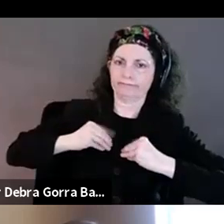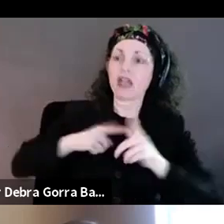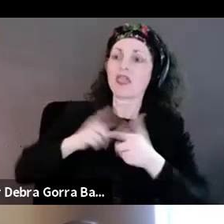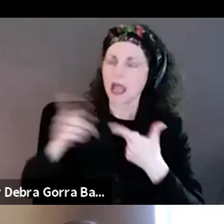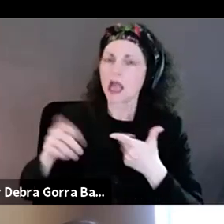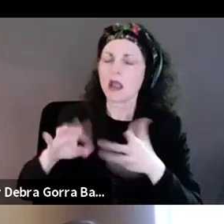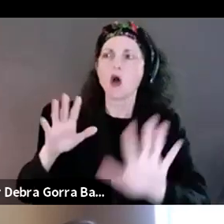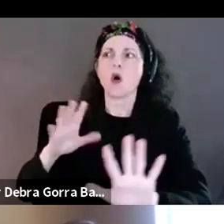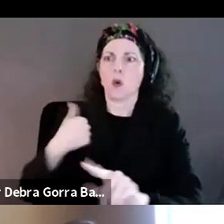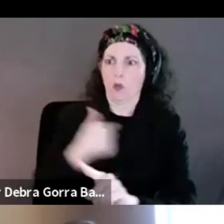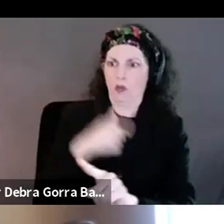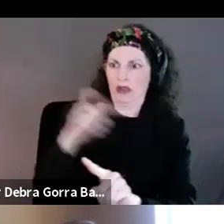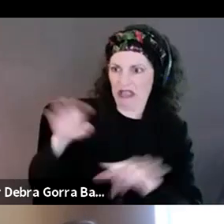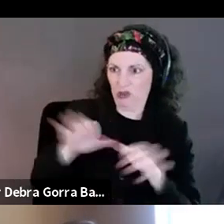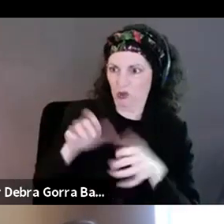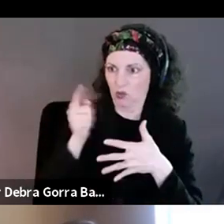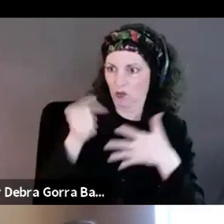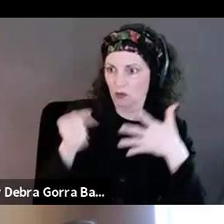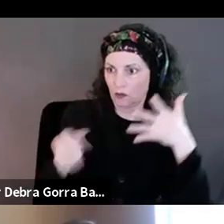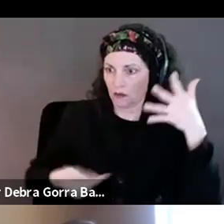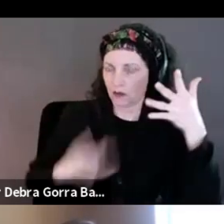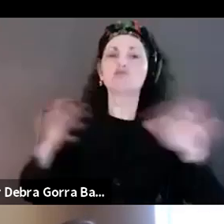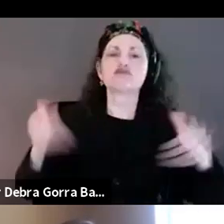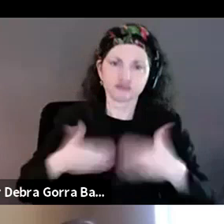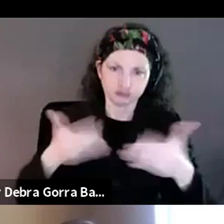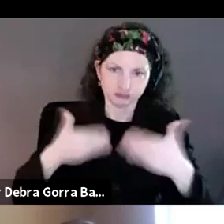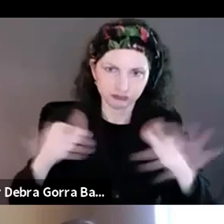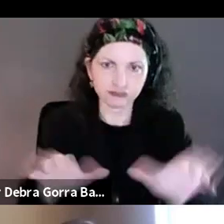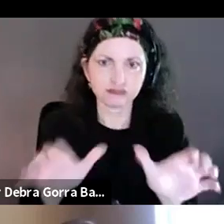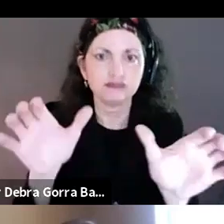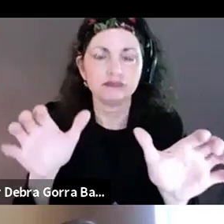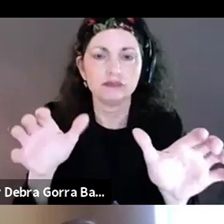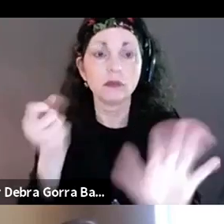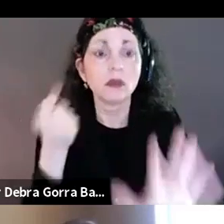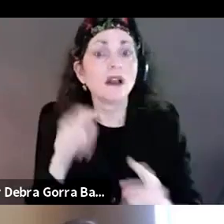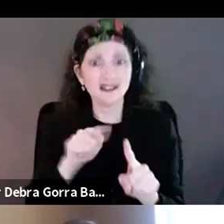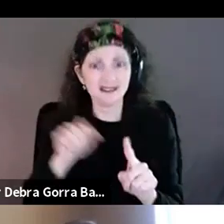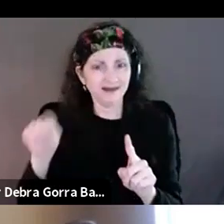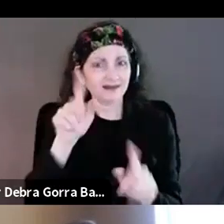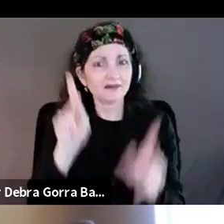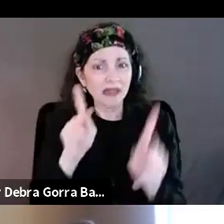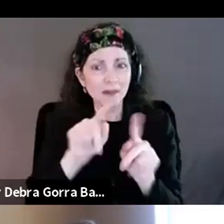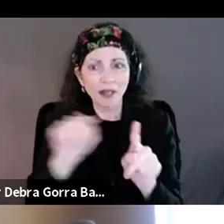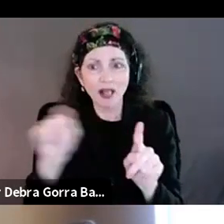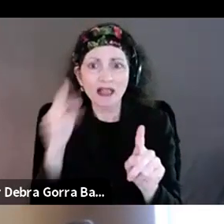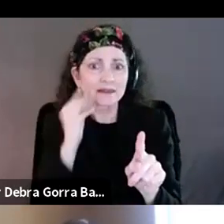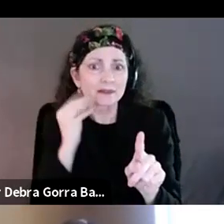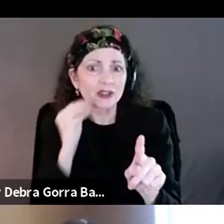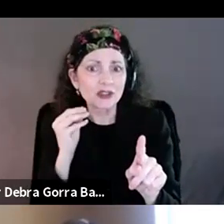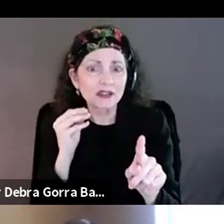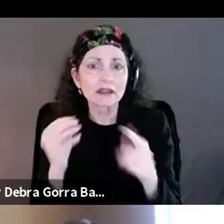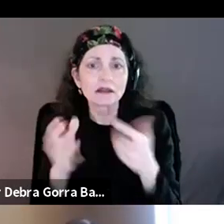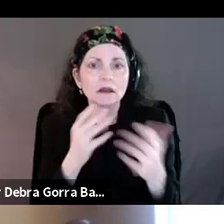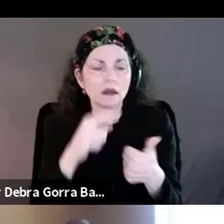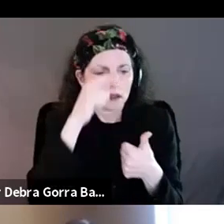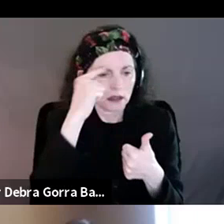things and recognizing that all of our experiences, just because we carry, you know, disability or Black or